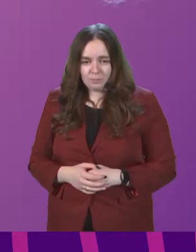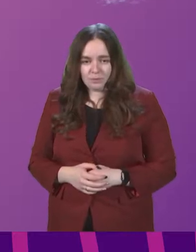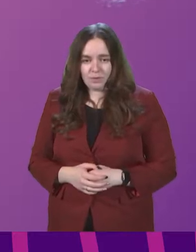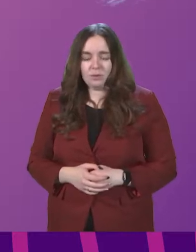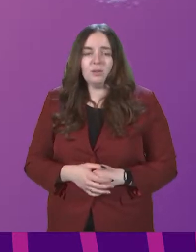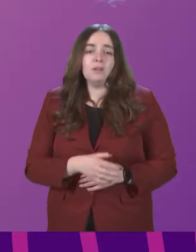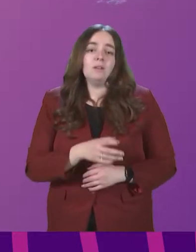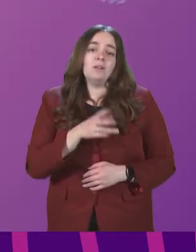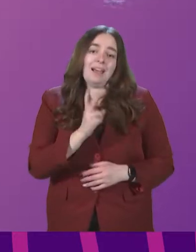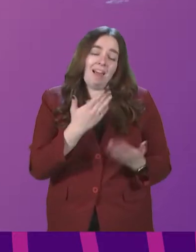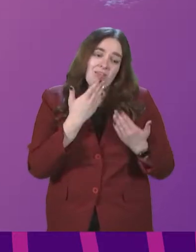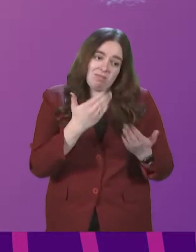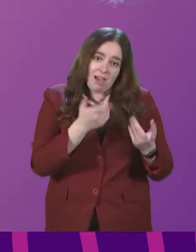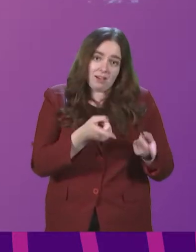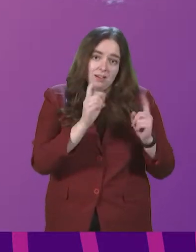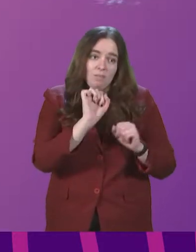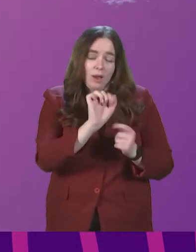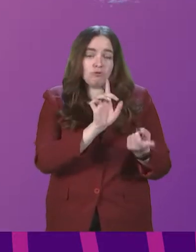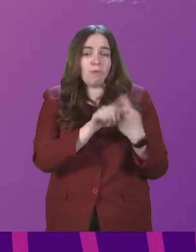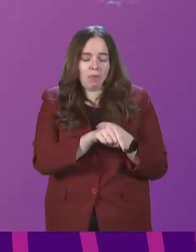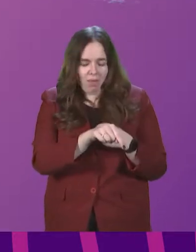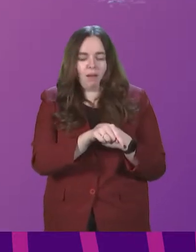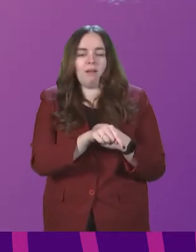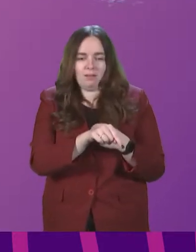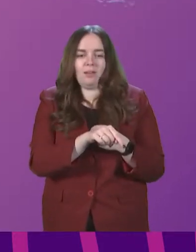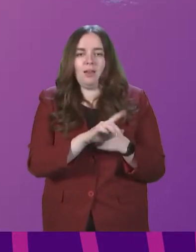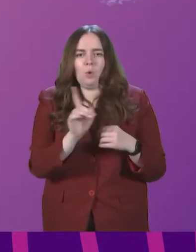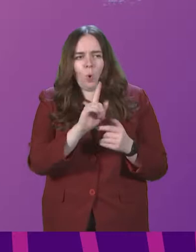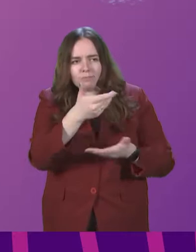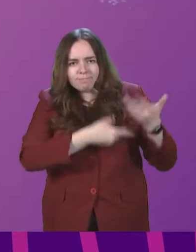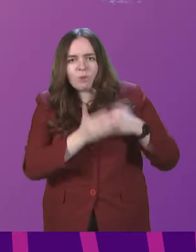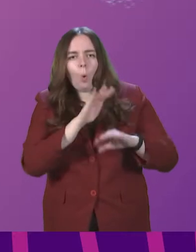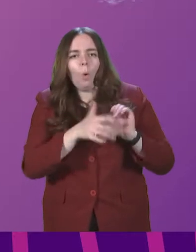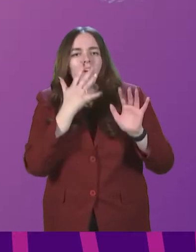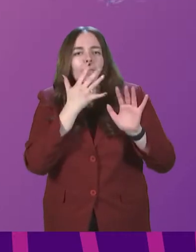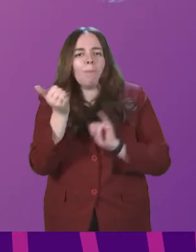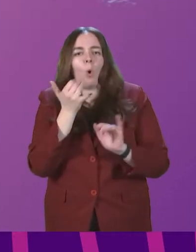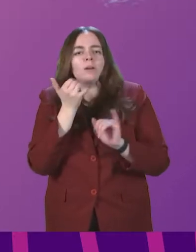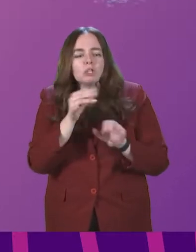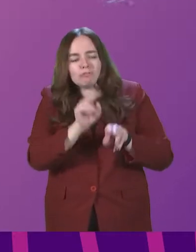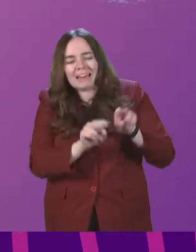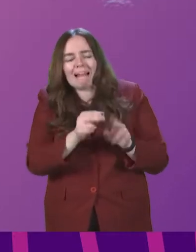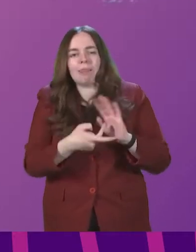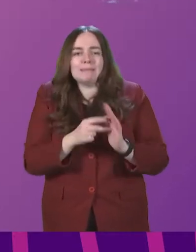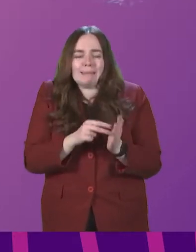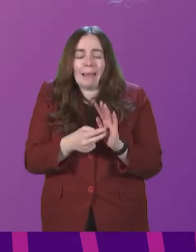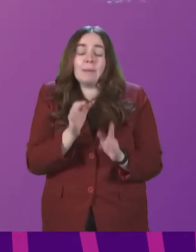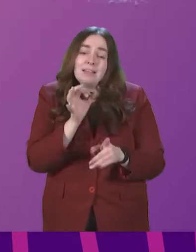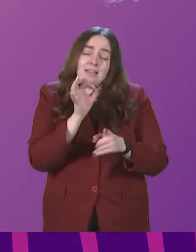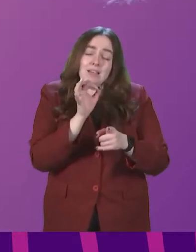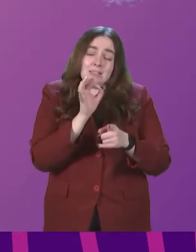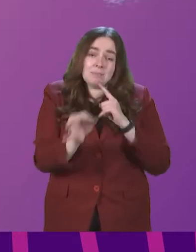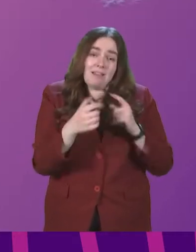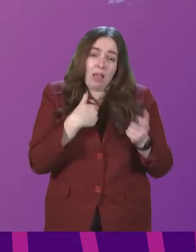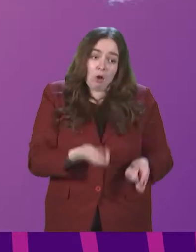Again, I thank the Minister for his reply and what he's just said about monitoring the scheme. I specifically raised